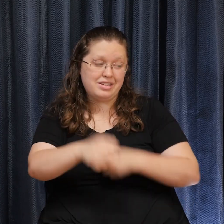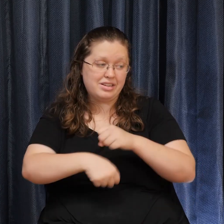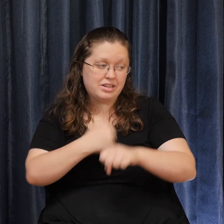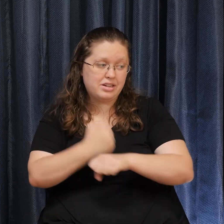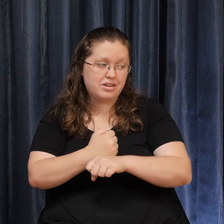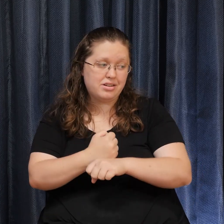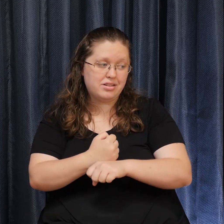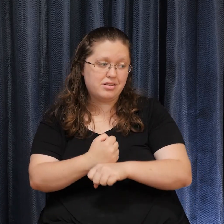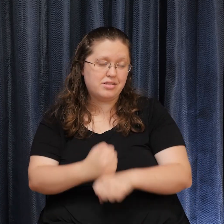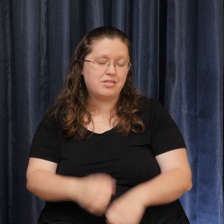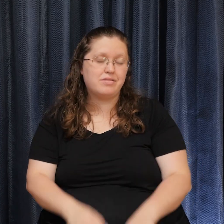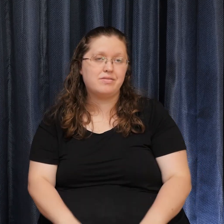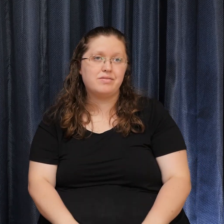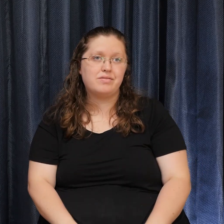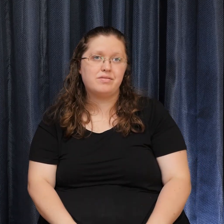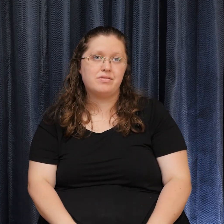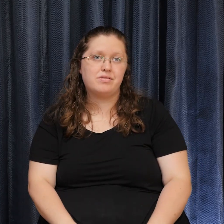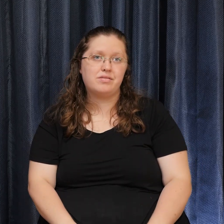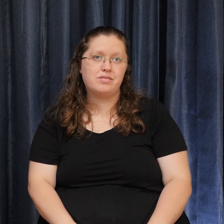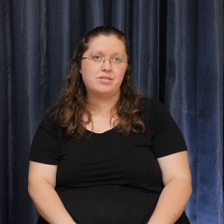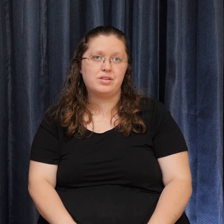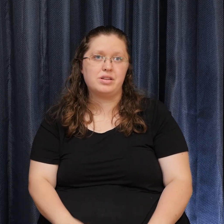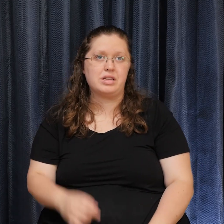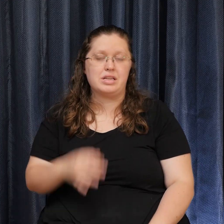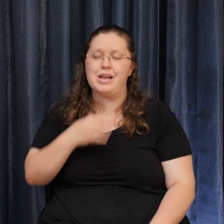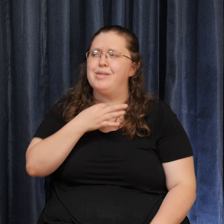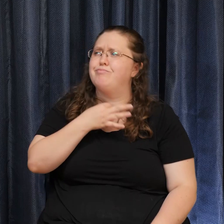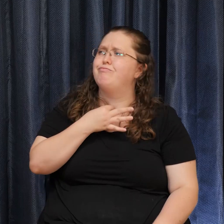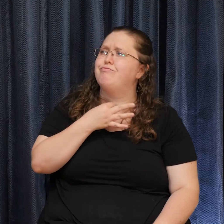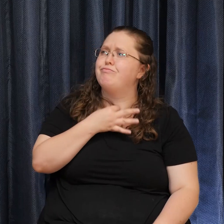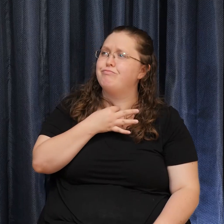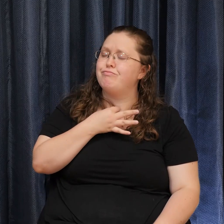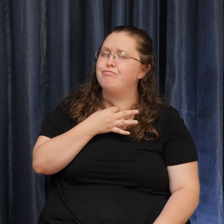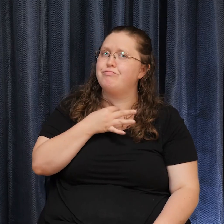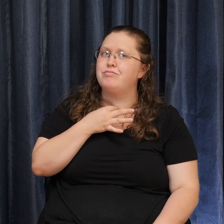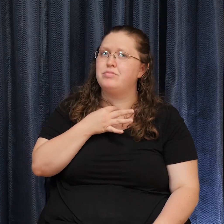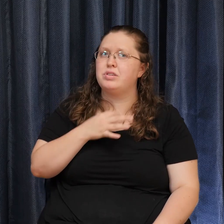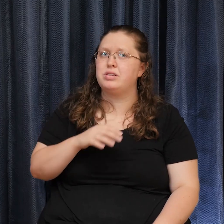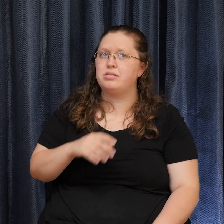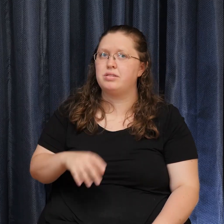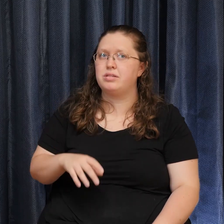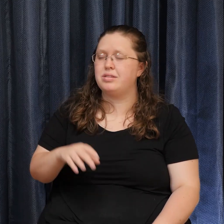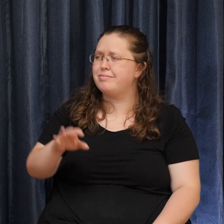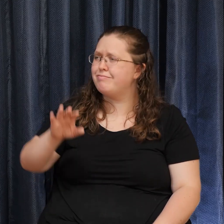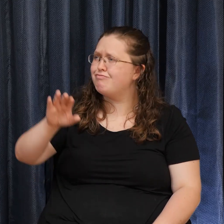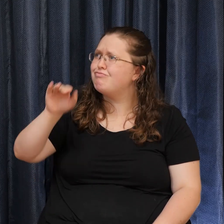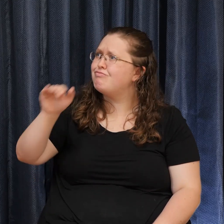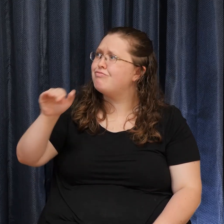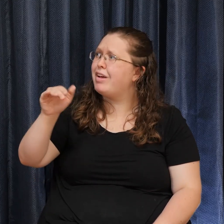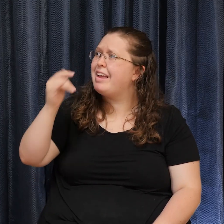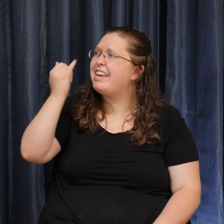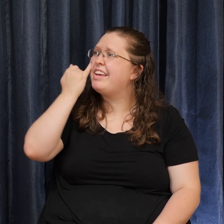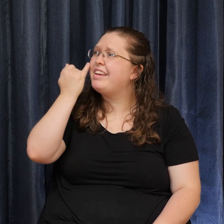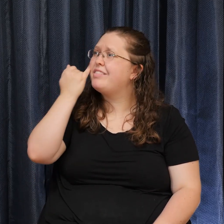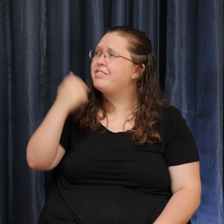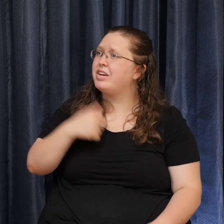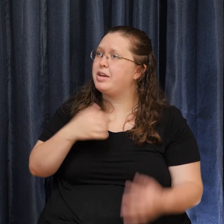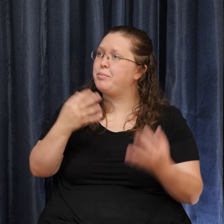Well this Piqued his curiosity The man And so he went Back to the master And he said Master If I meditate For eight hours